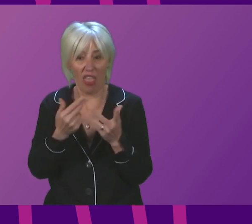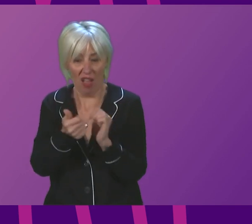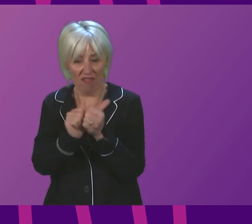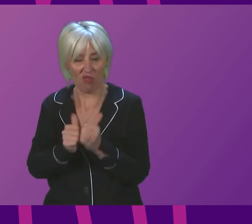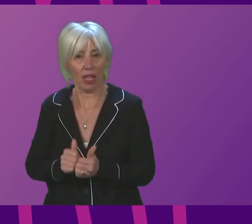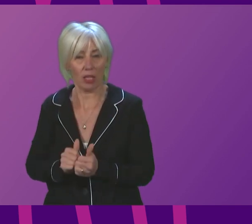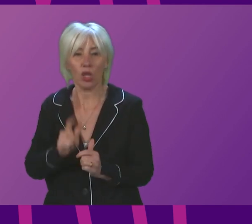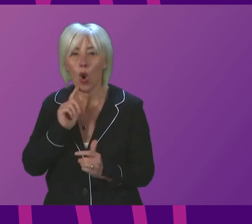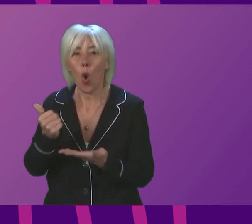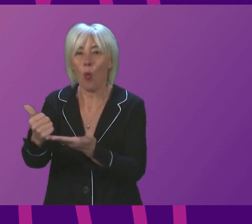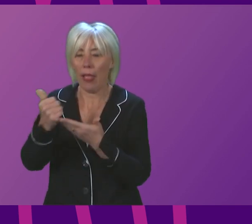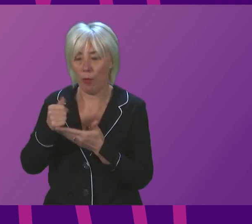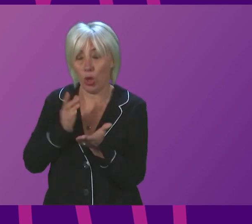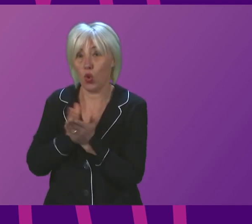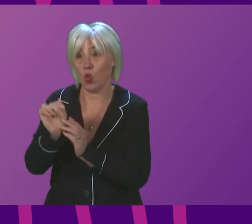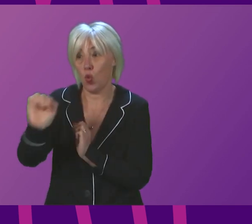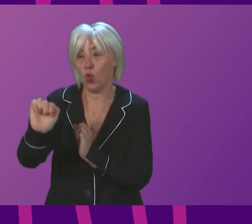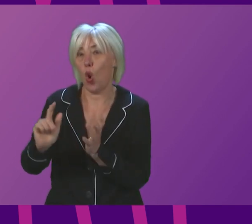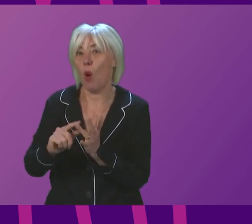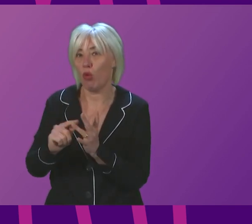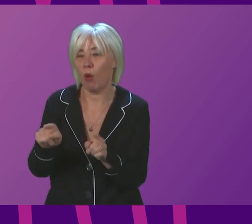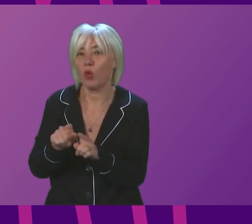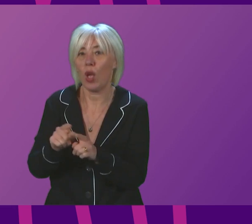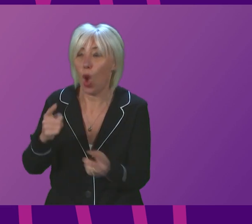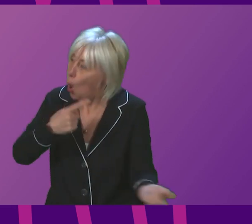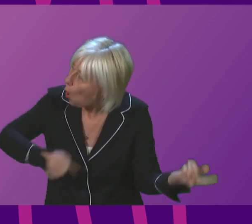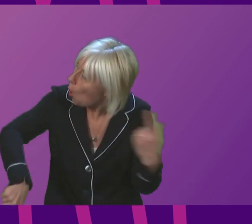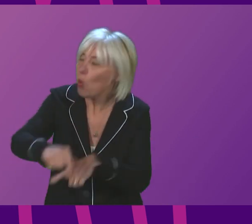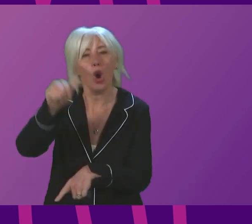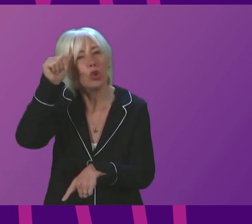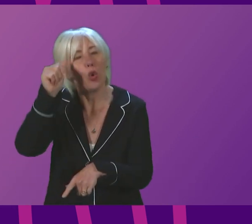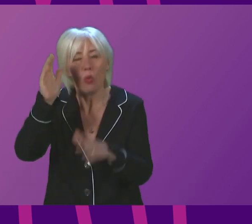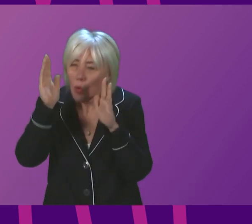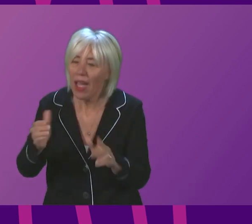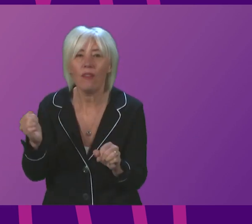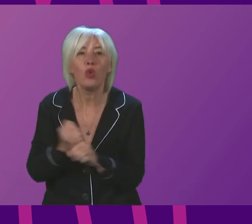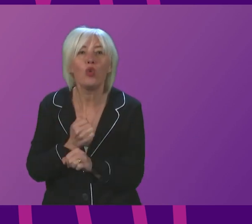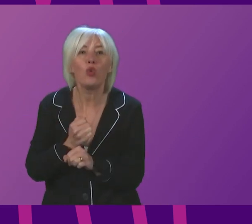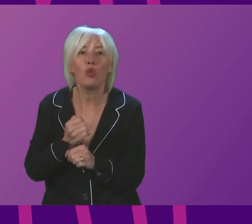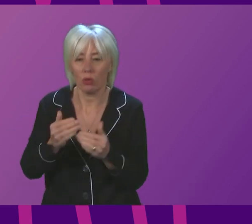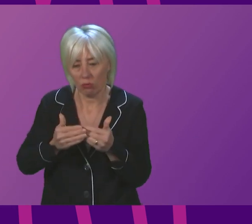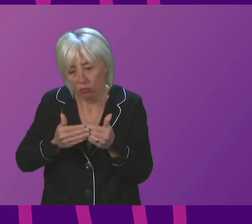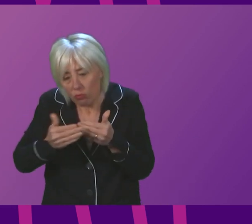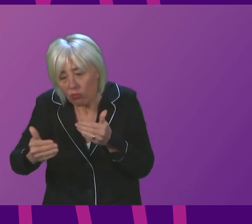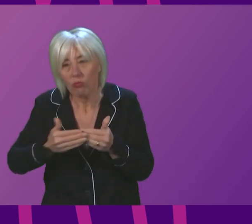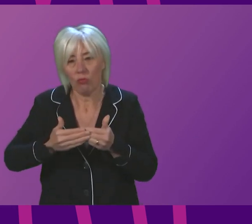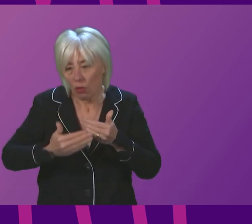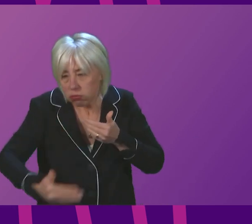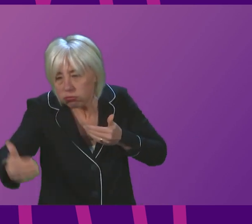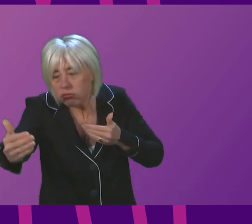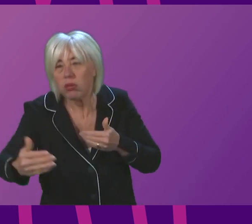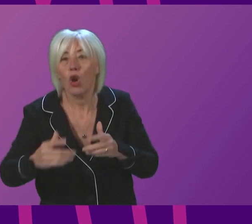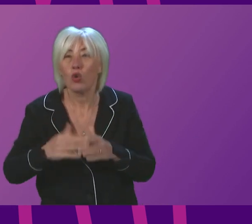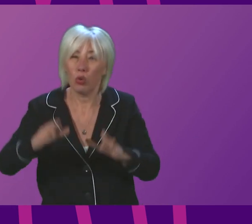also help against Omicron. That means we all know what we need to do in the days and weeks ahead. And so my request to